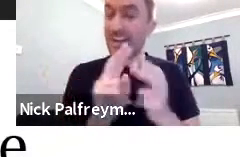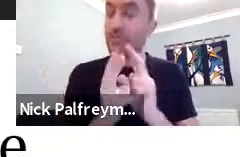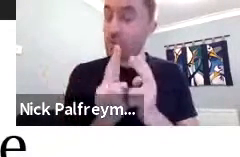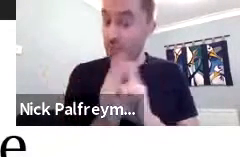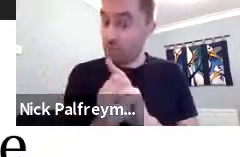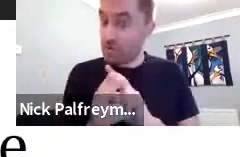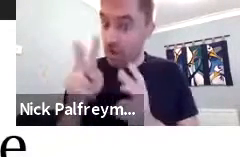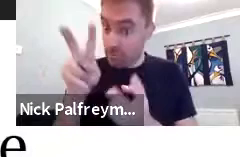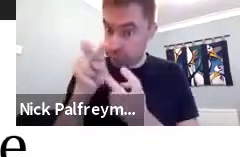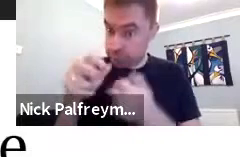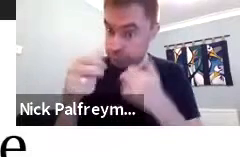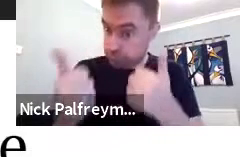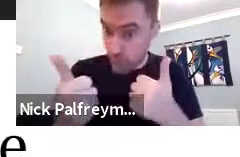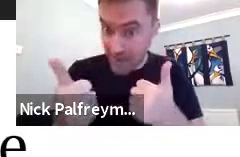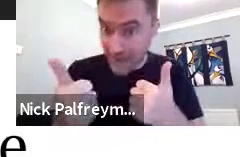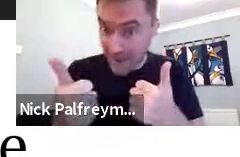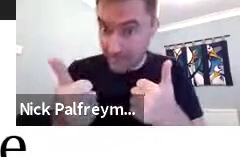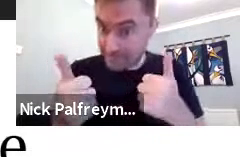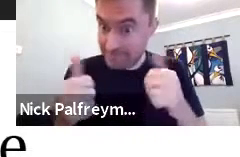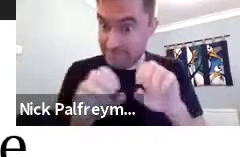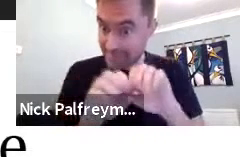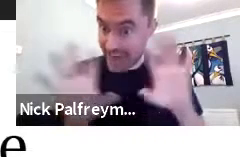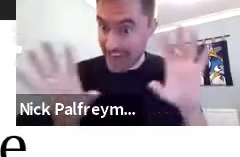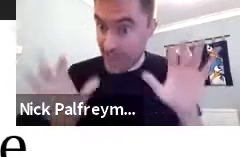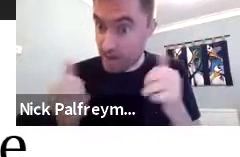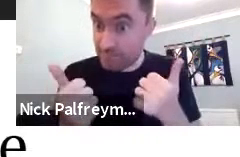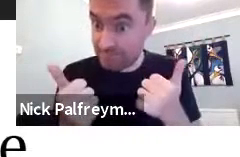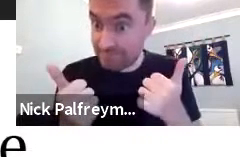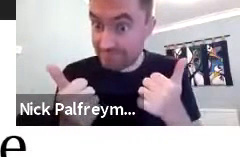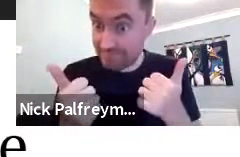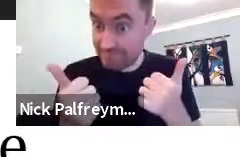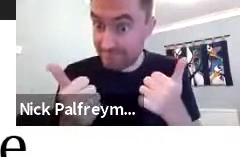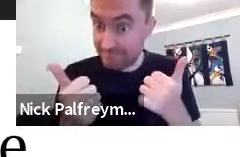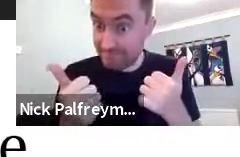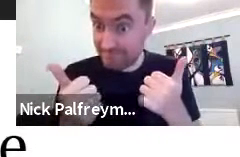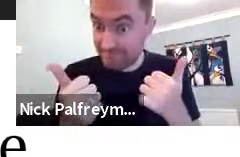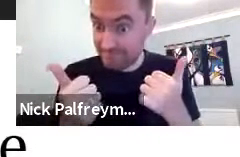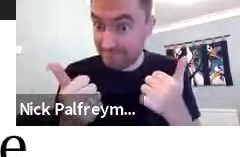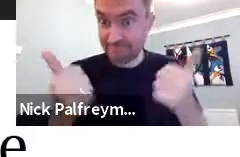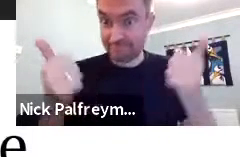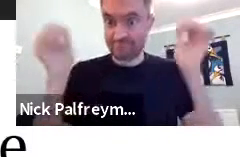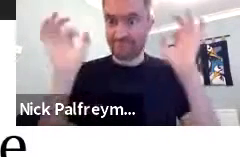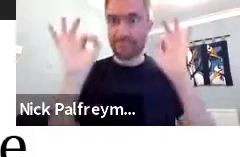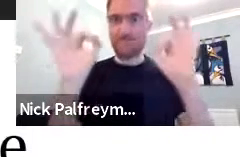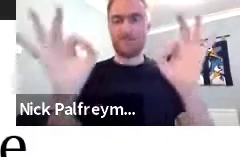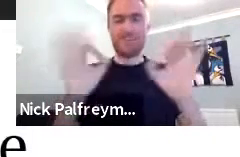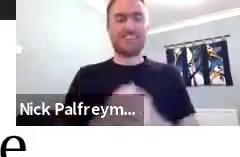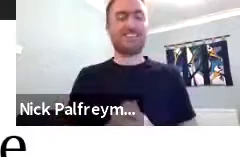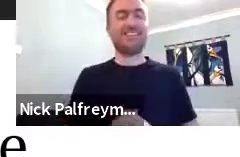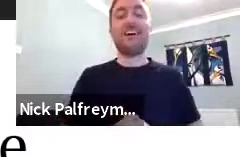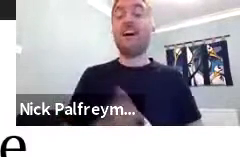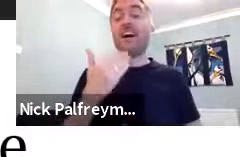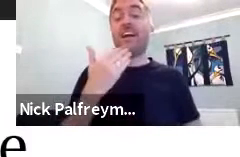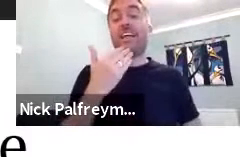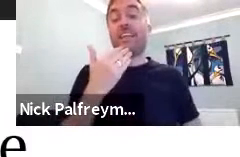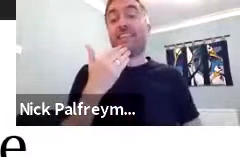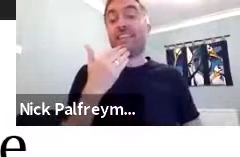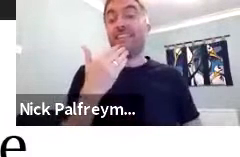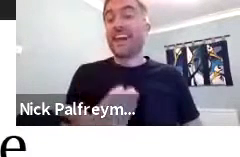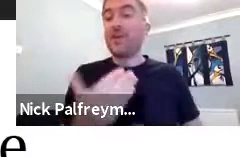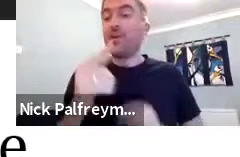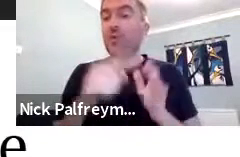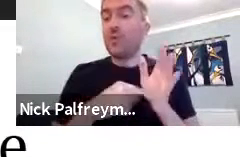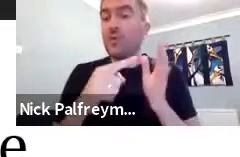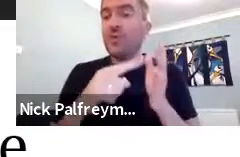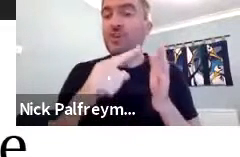Thank you very much. Can I just check? Can everybody see me okay? Just checking the interpreter can see me as well.